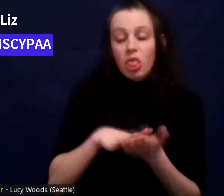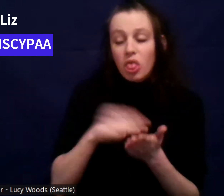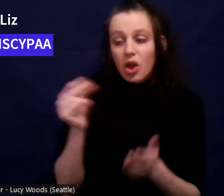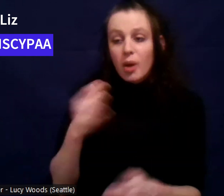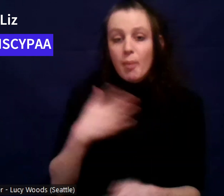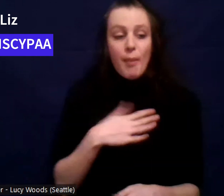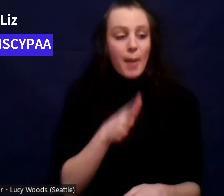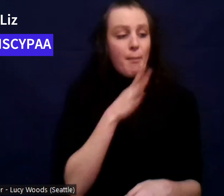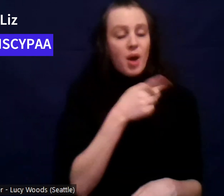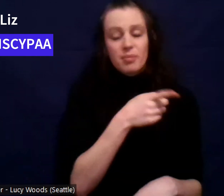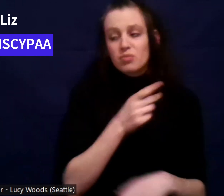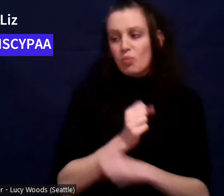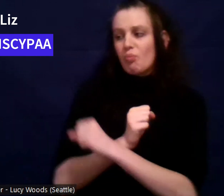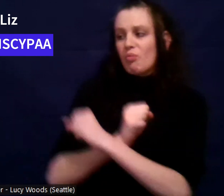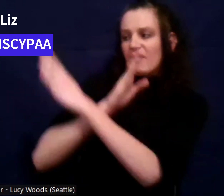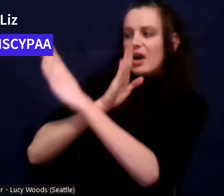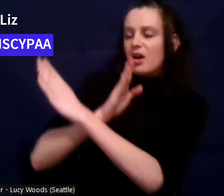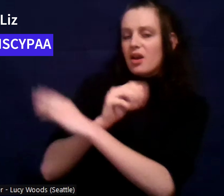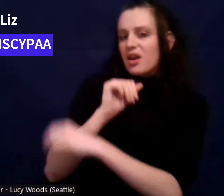Um,